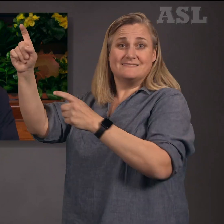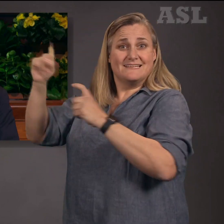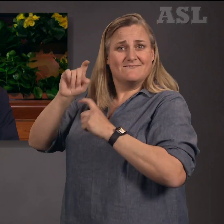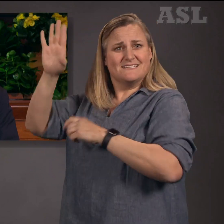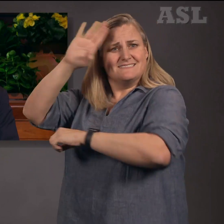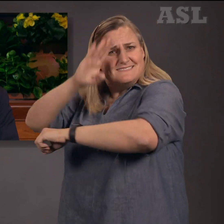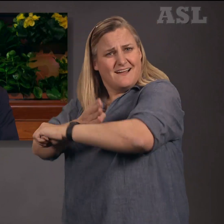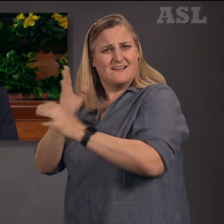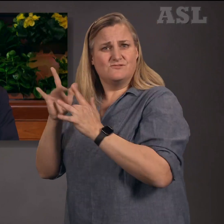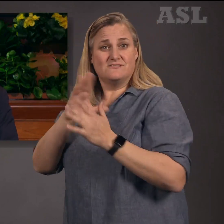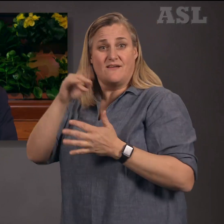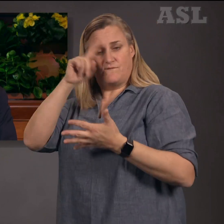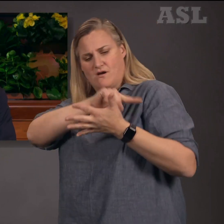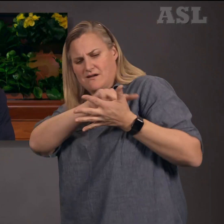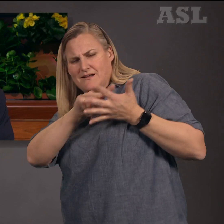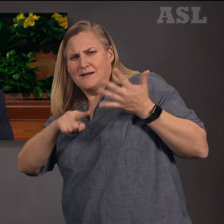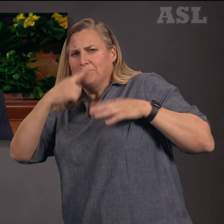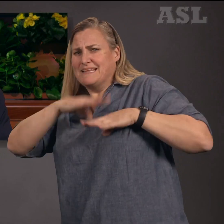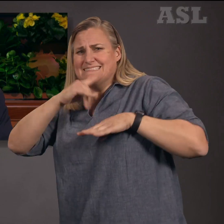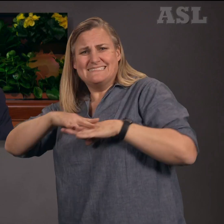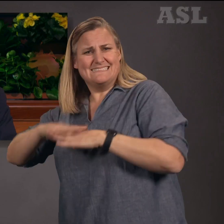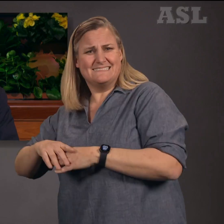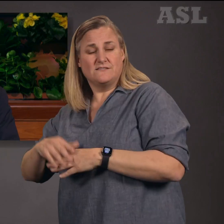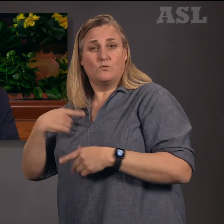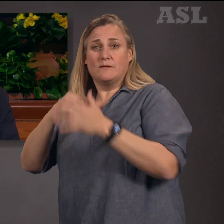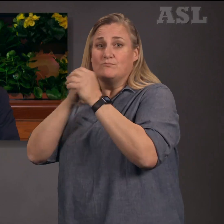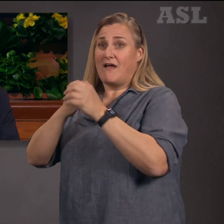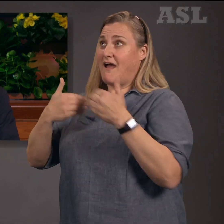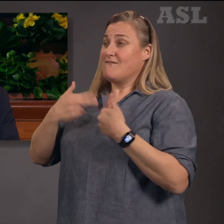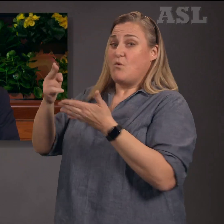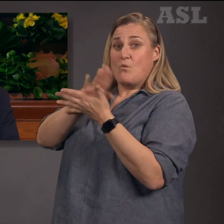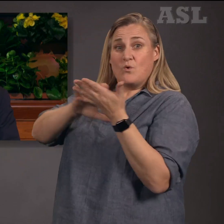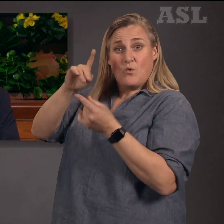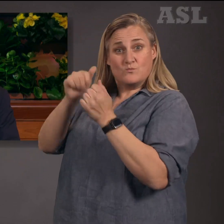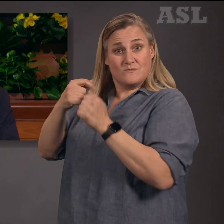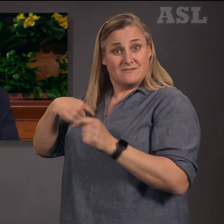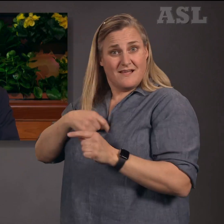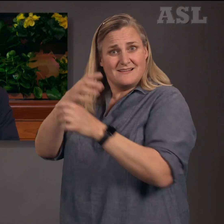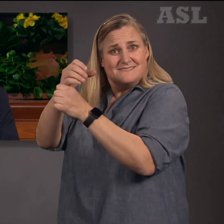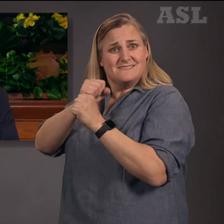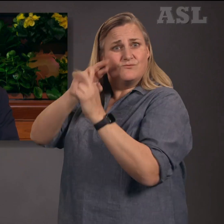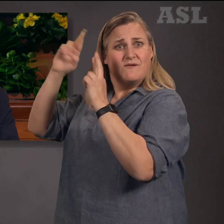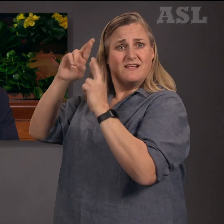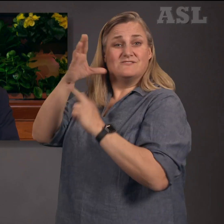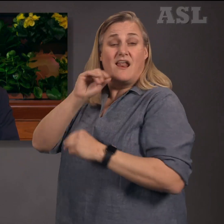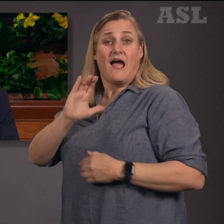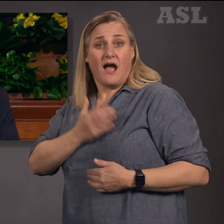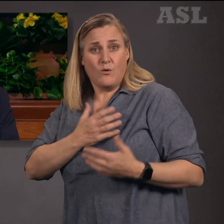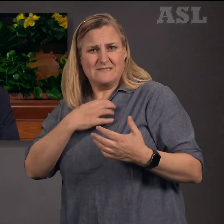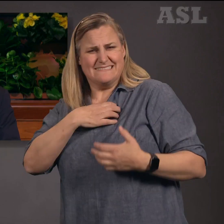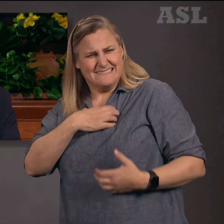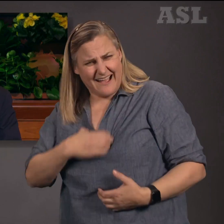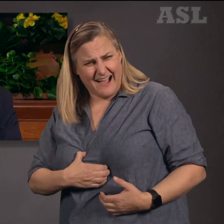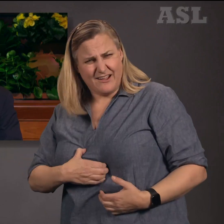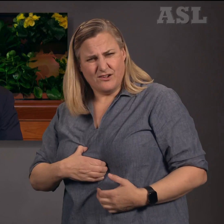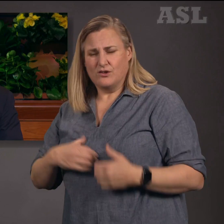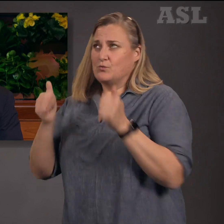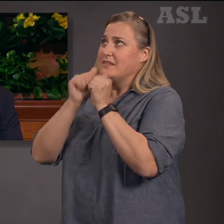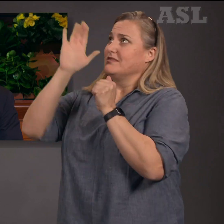Ghost, pray to align our will with His, to reflect upon our covenants and renew our commitment to keep